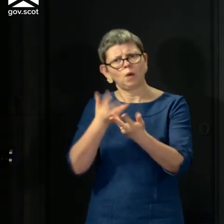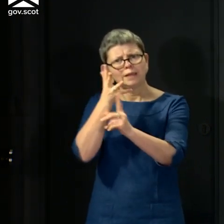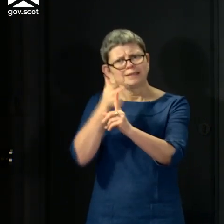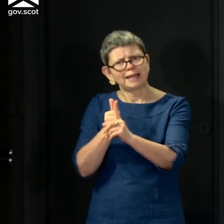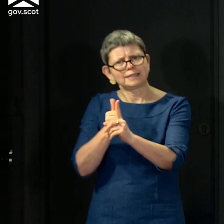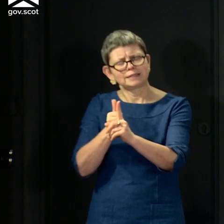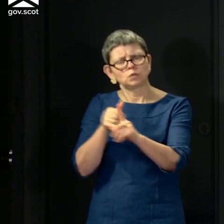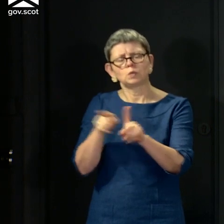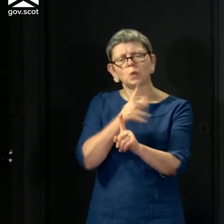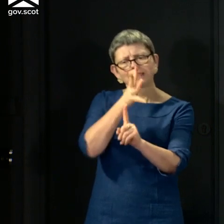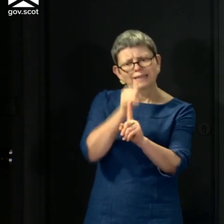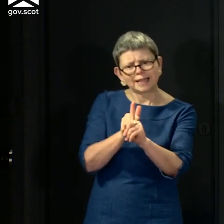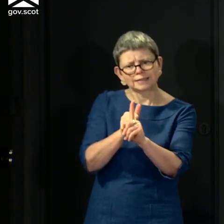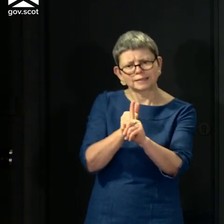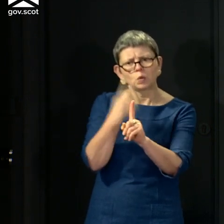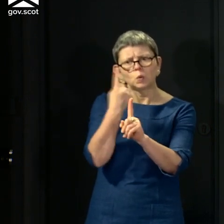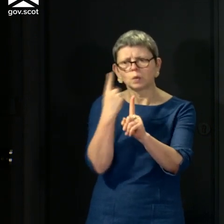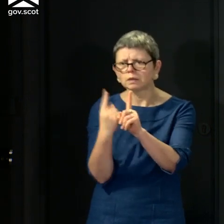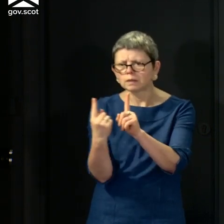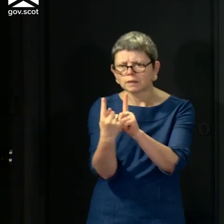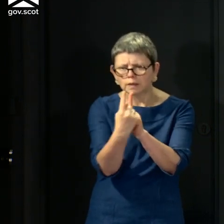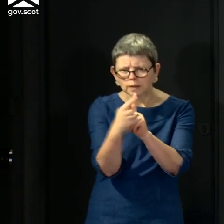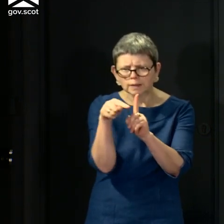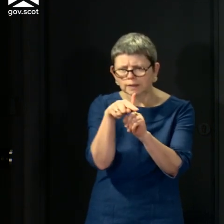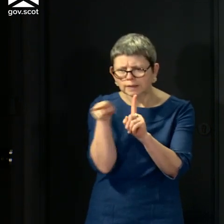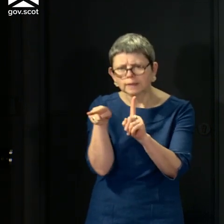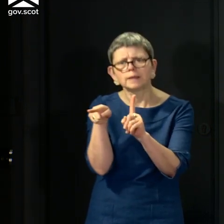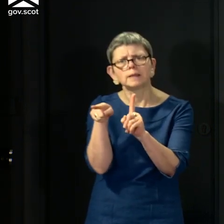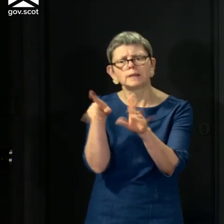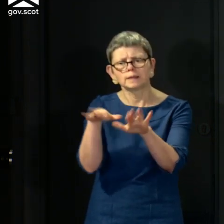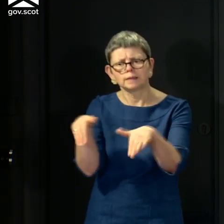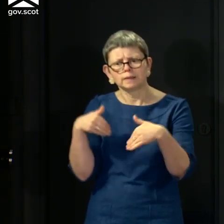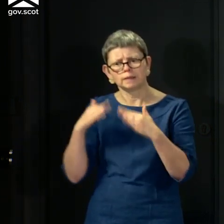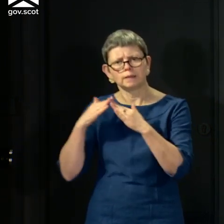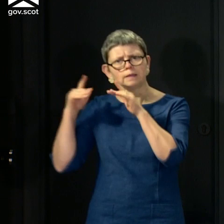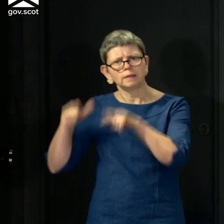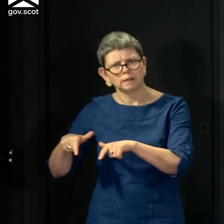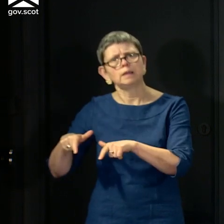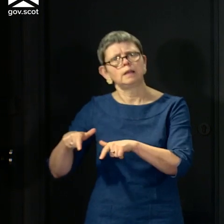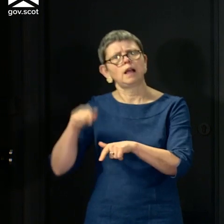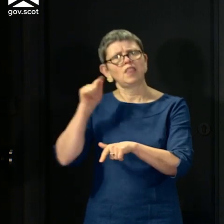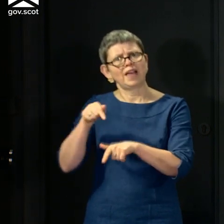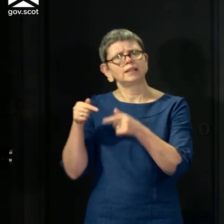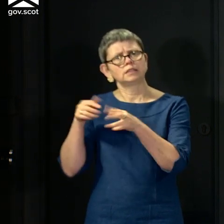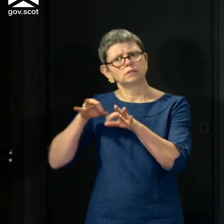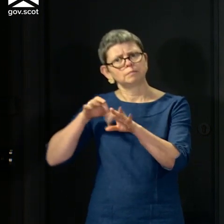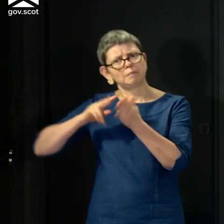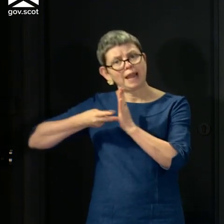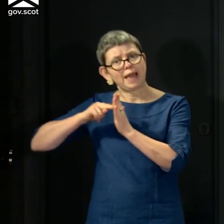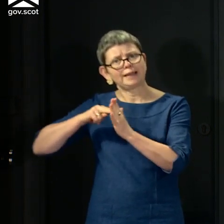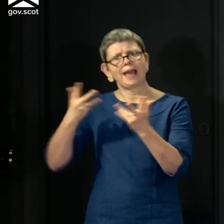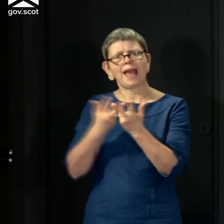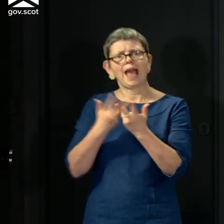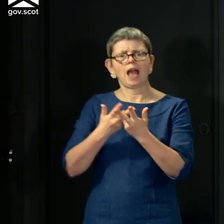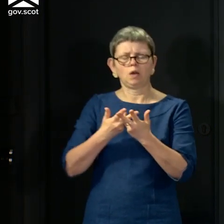test, trace and isolate approach will play a part in helping us emerge gradually from lockdown, and I'll set out what we're doing